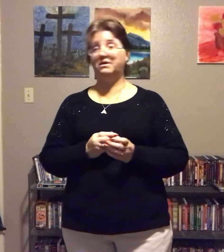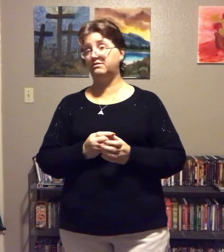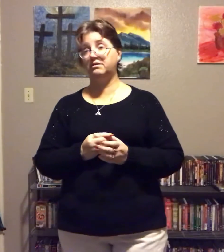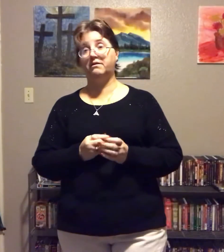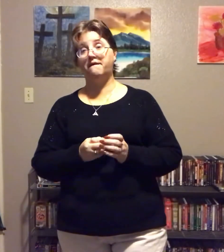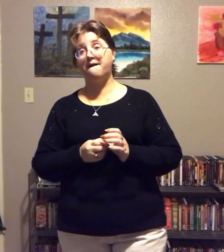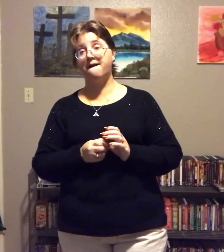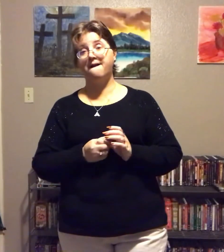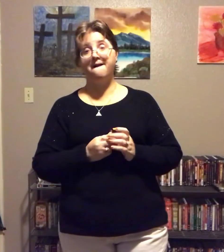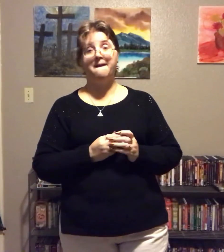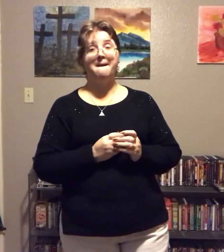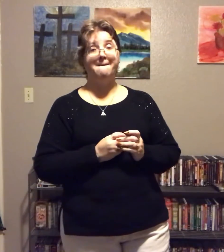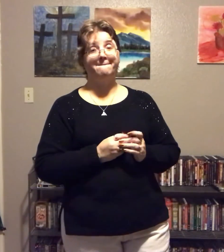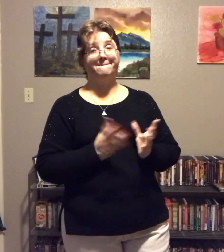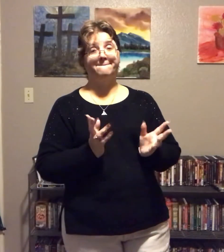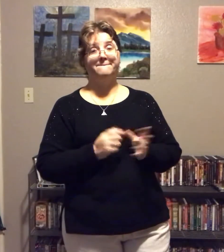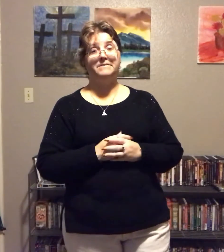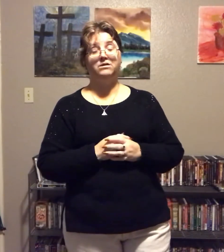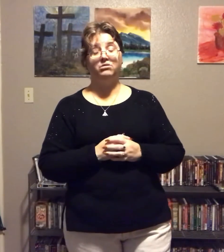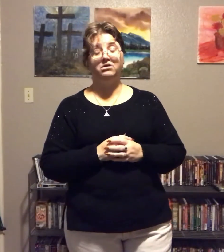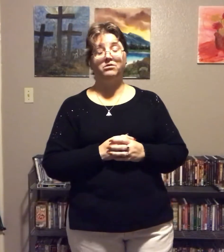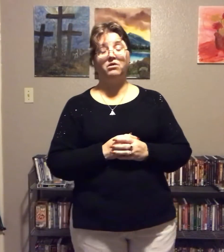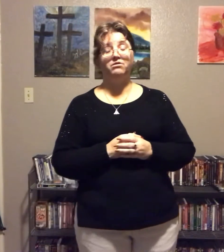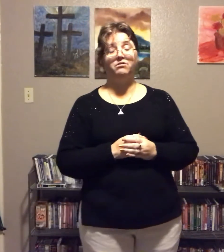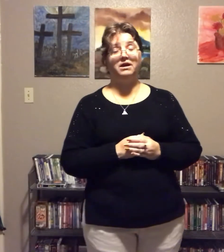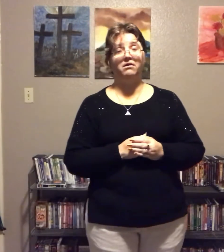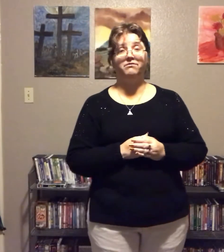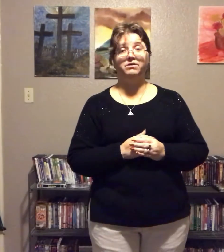And that's it. We don't go there that often.